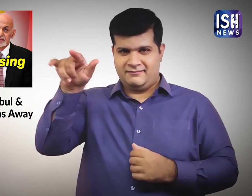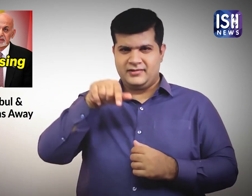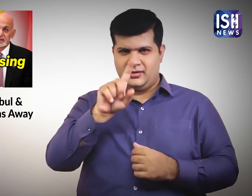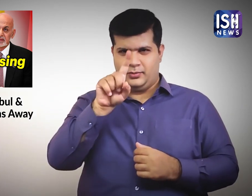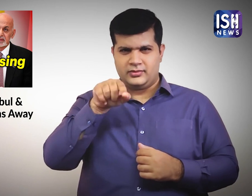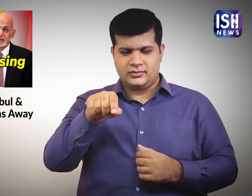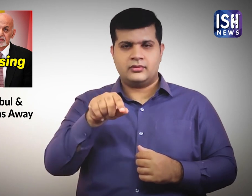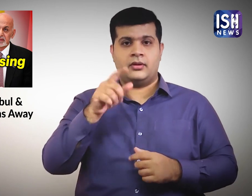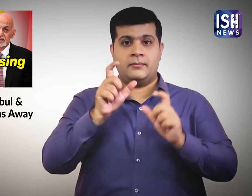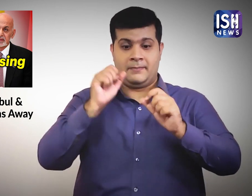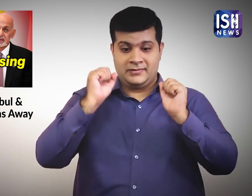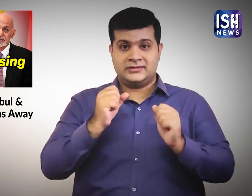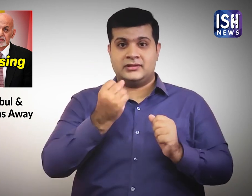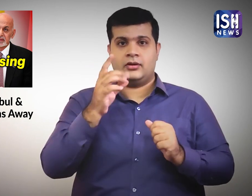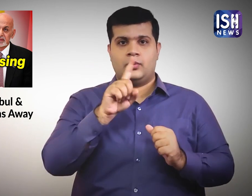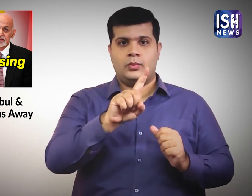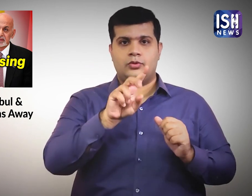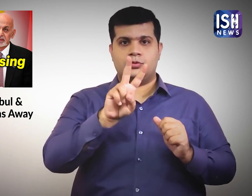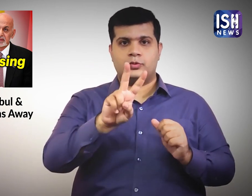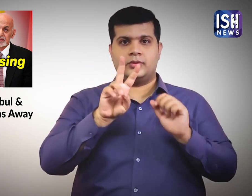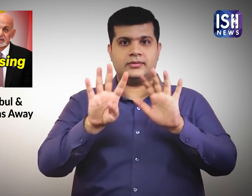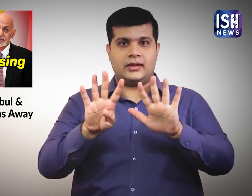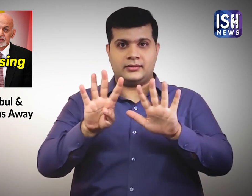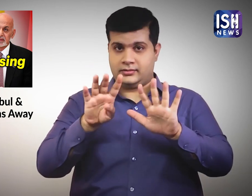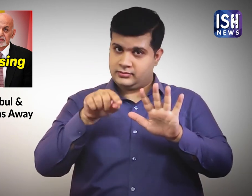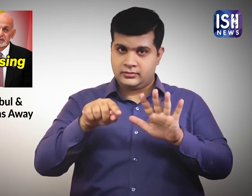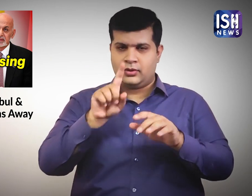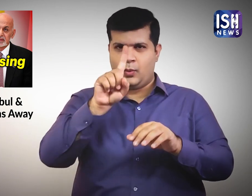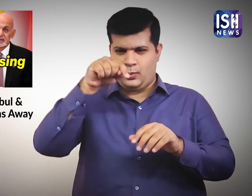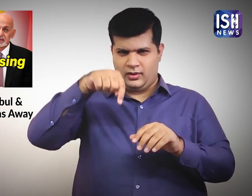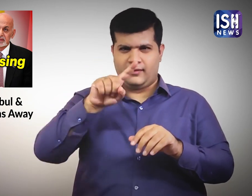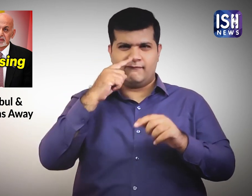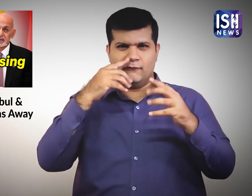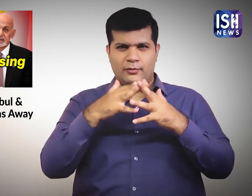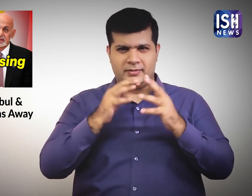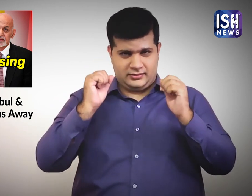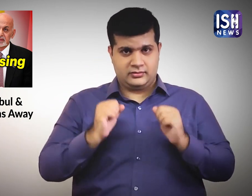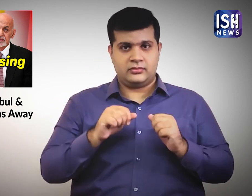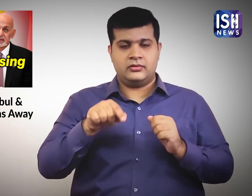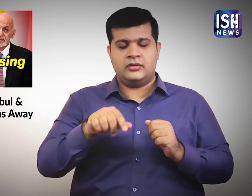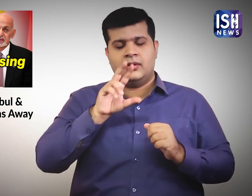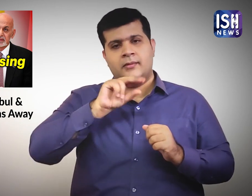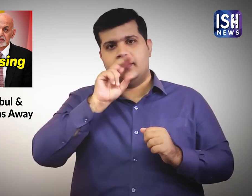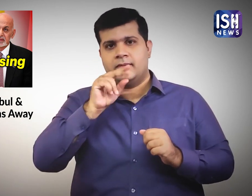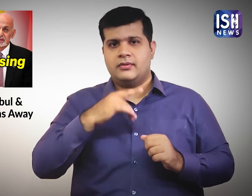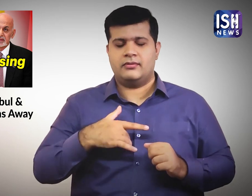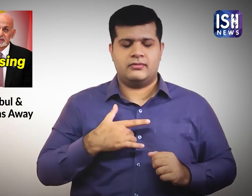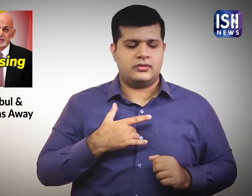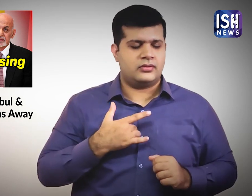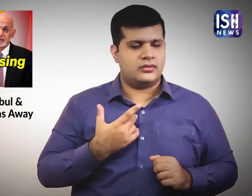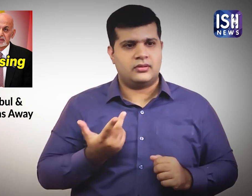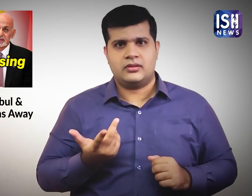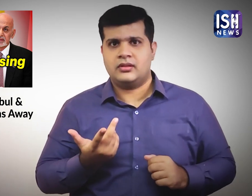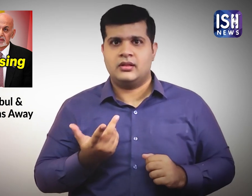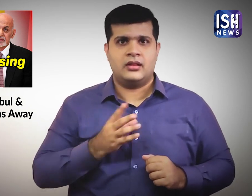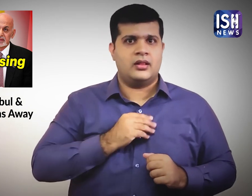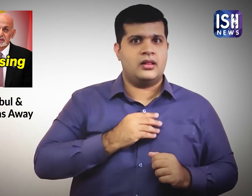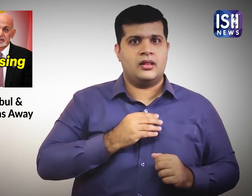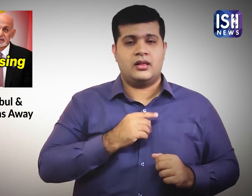There were a total of 129 people on board. One of the women said that, The Taliban are going to